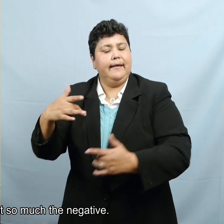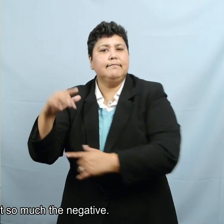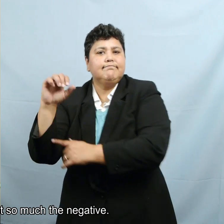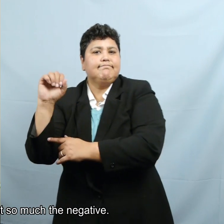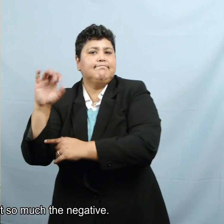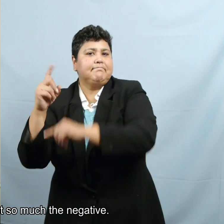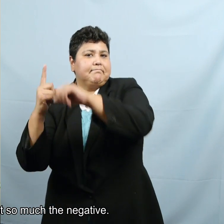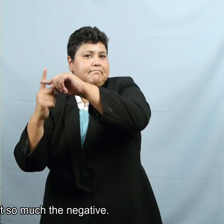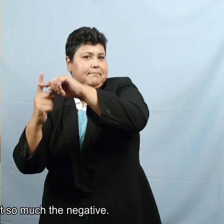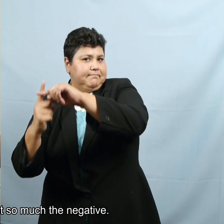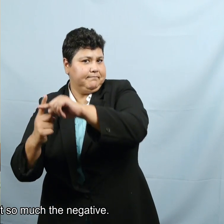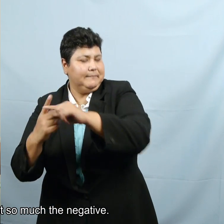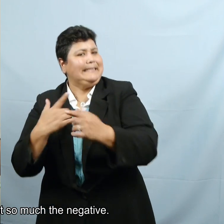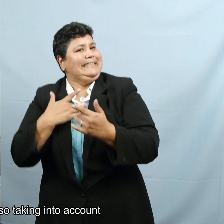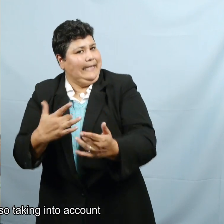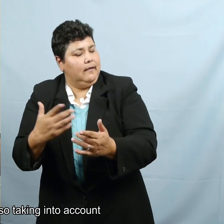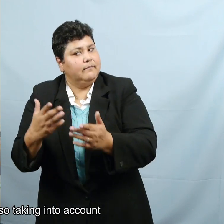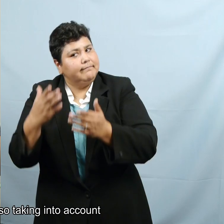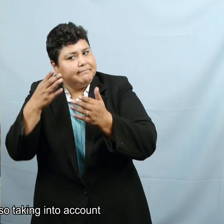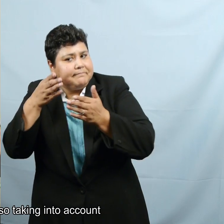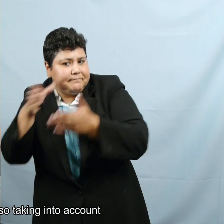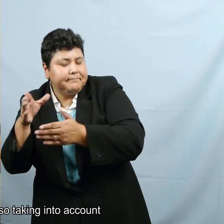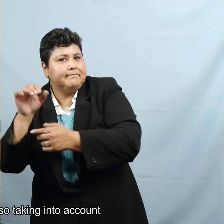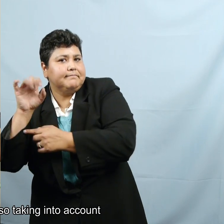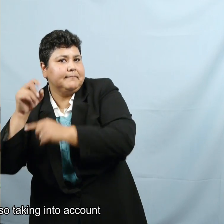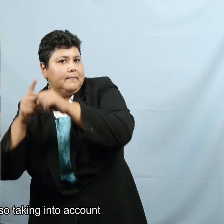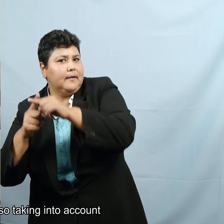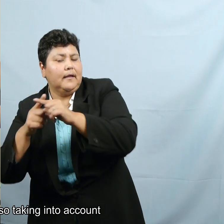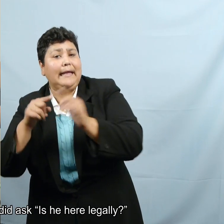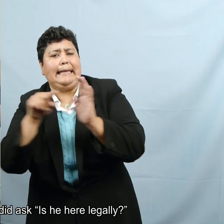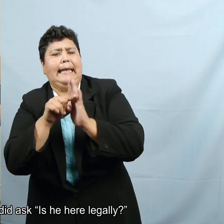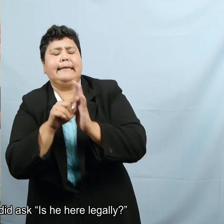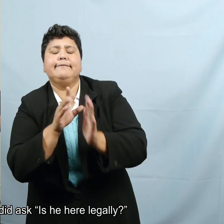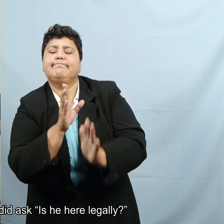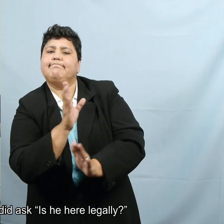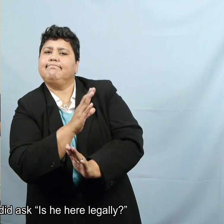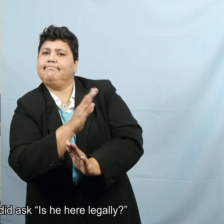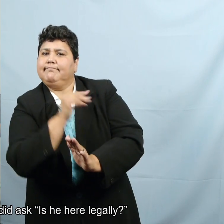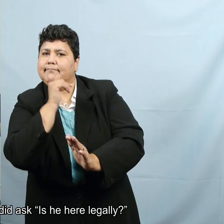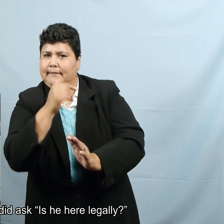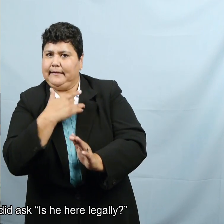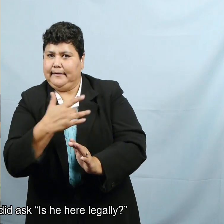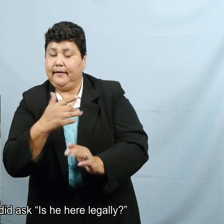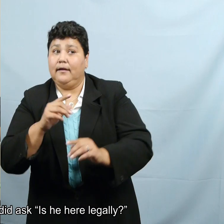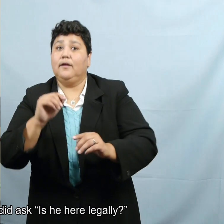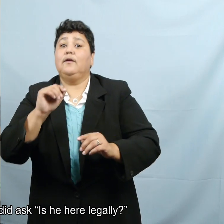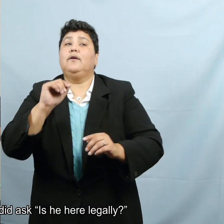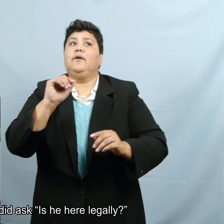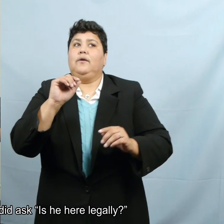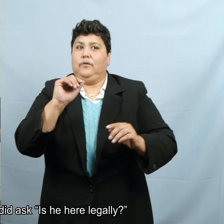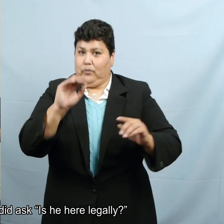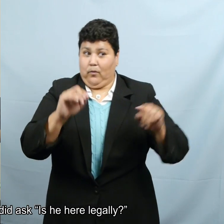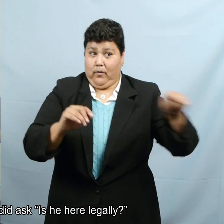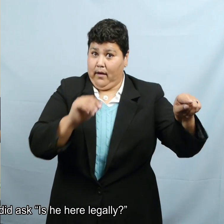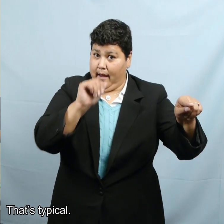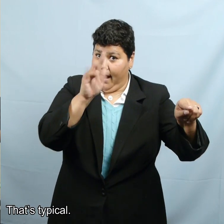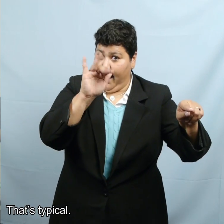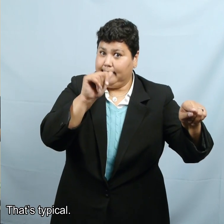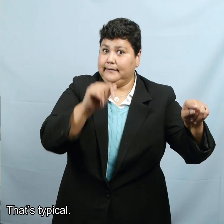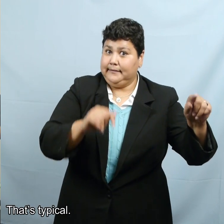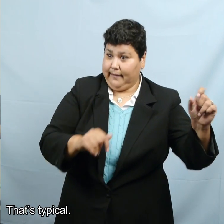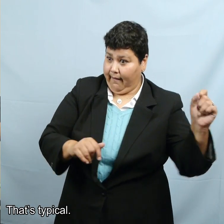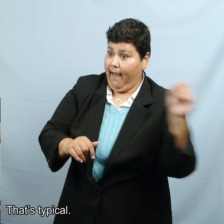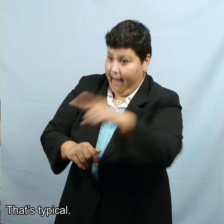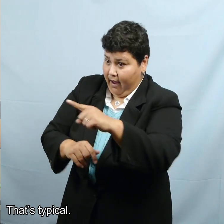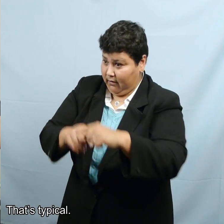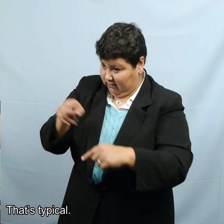commentaries and not so much the negative. And so taking into account that Alicia May did ask, is he here legally?